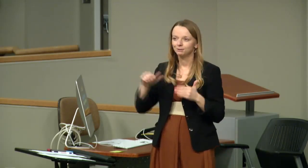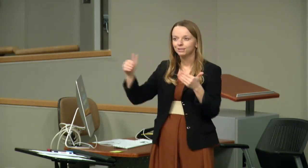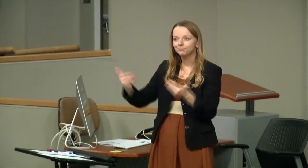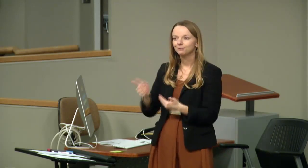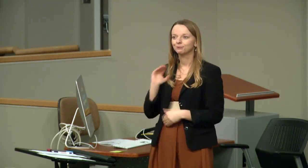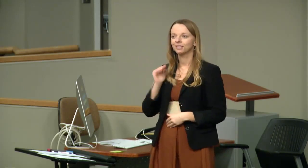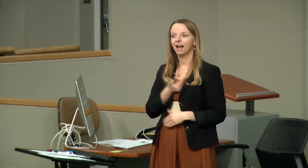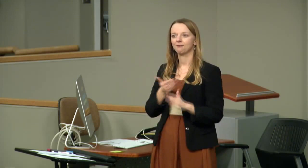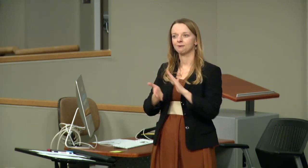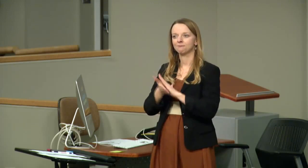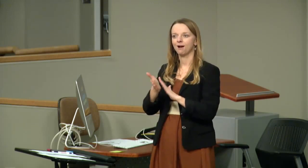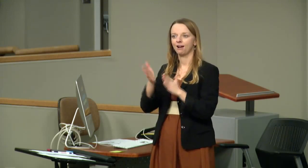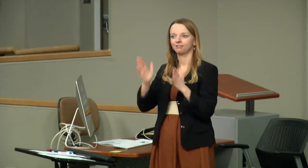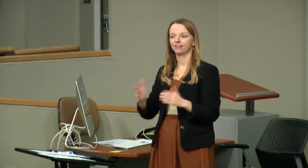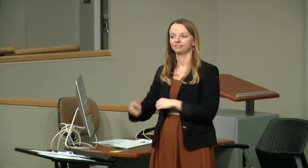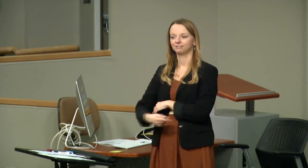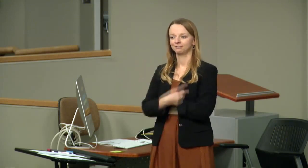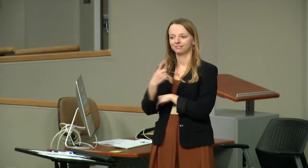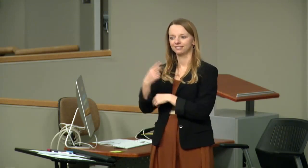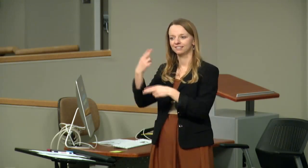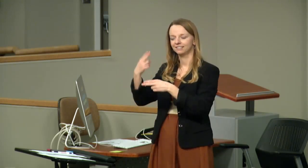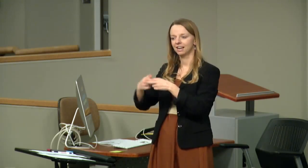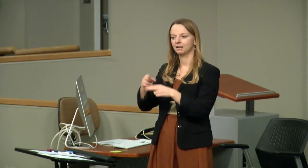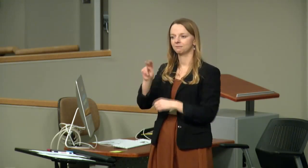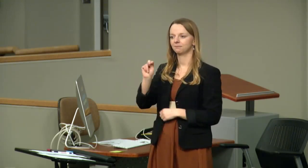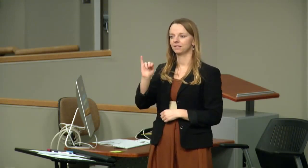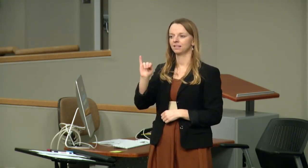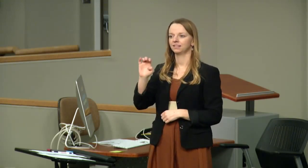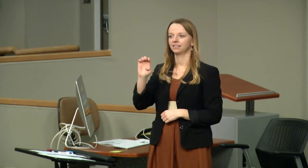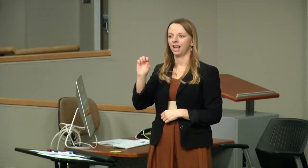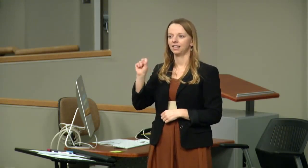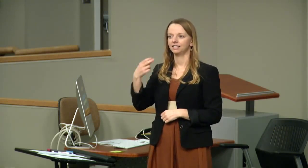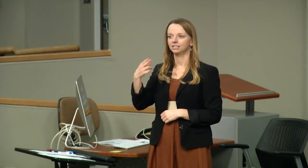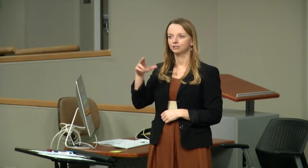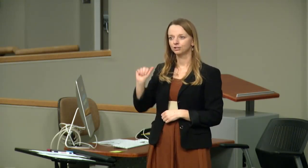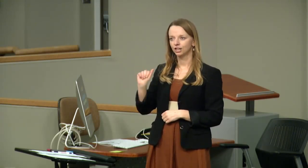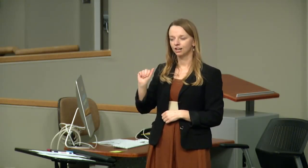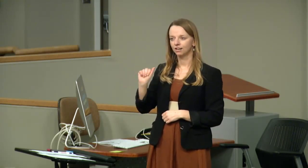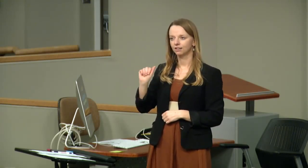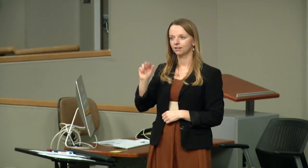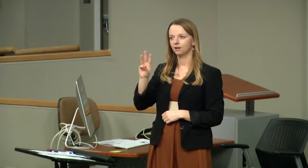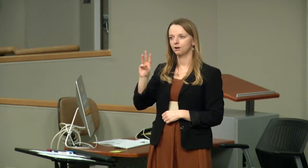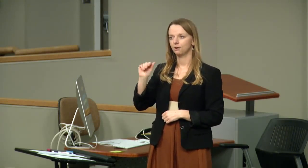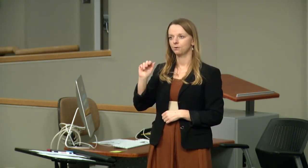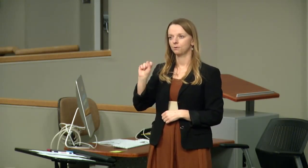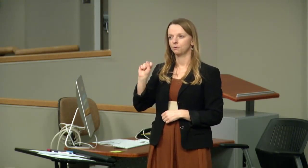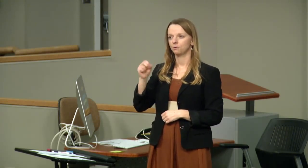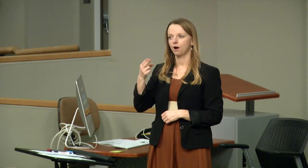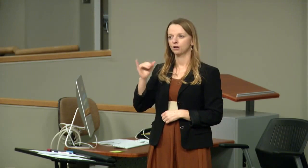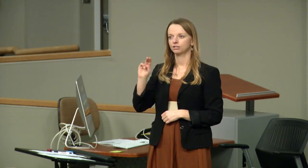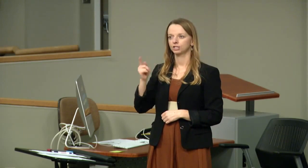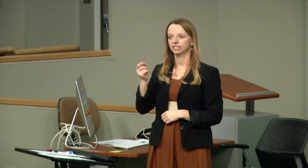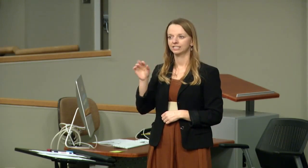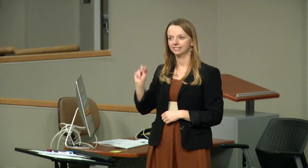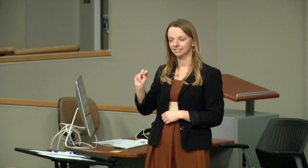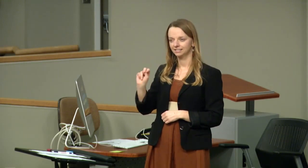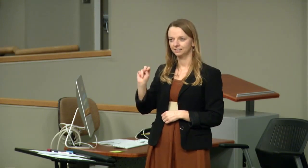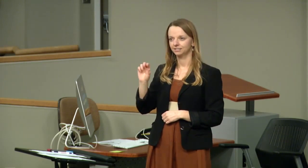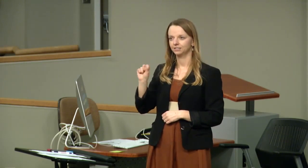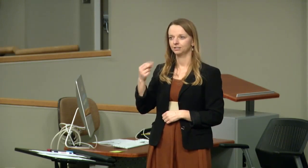So we're very excited to start, and I'd like to introduce our moderator for today. She is Nyesha Washington-Shepard.